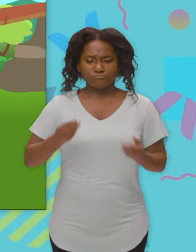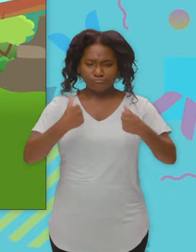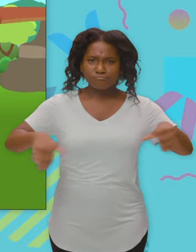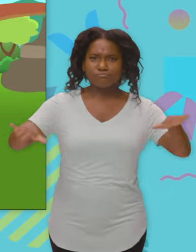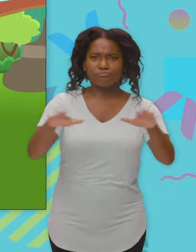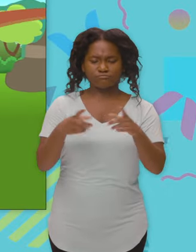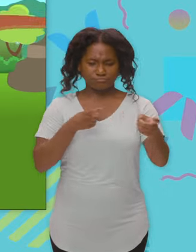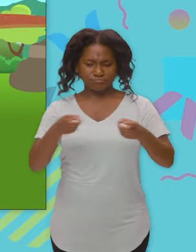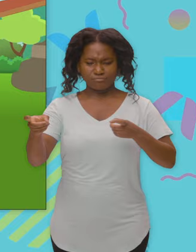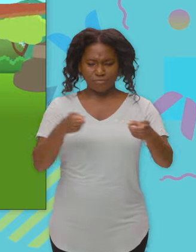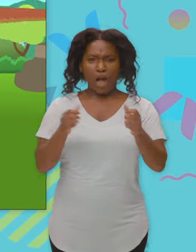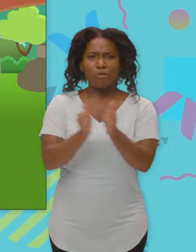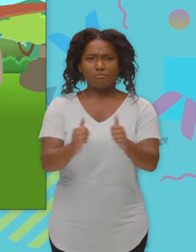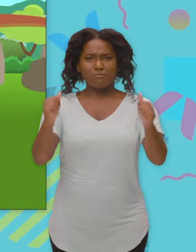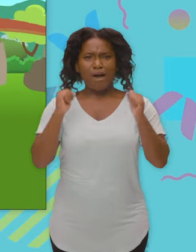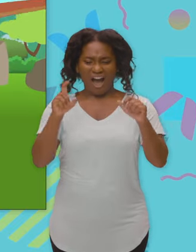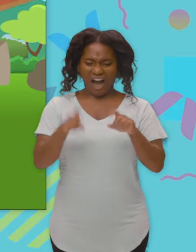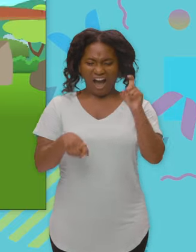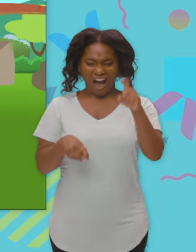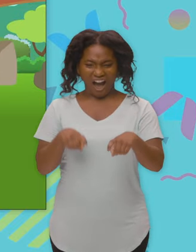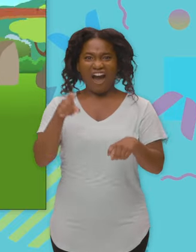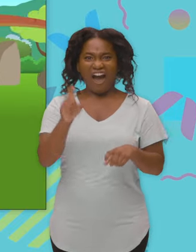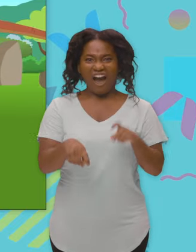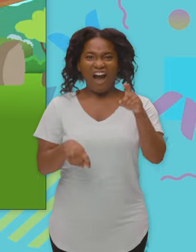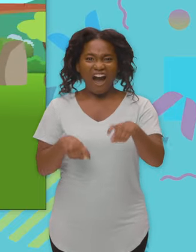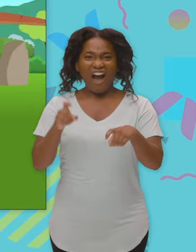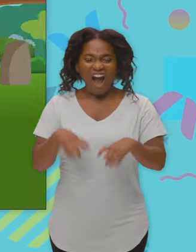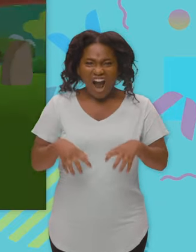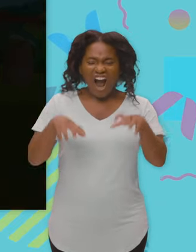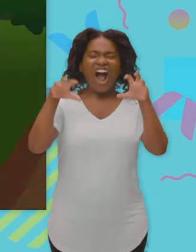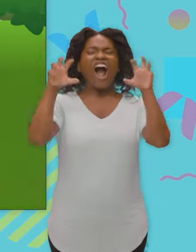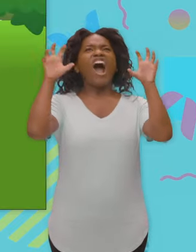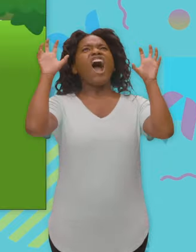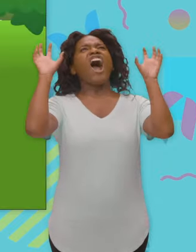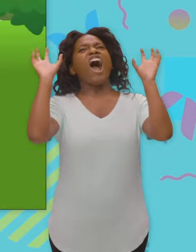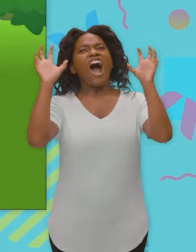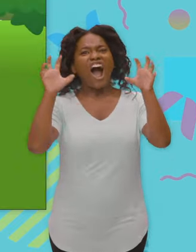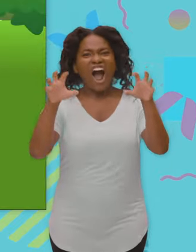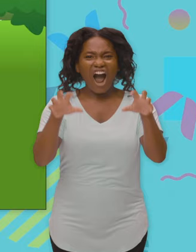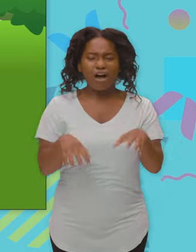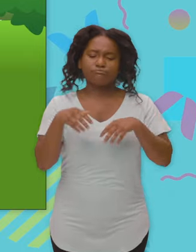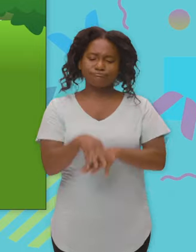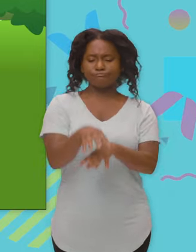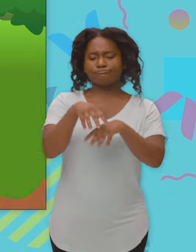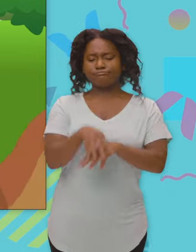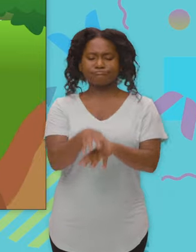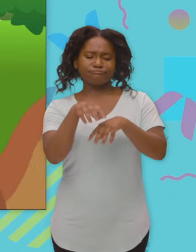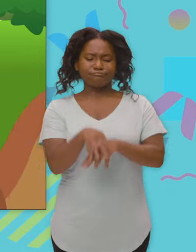back legs, and let out a mighty roar. They were large and fierce, and